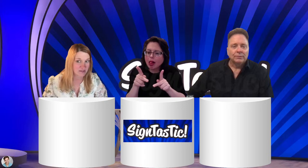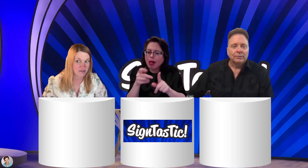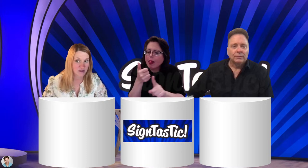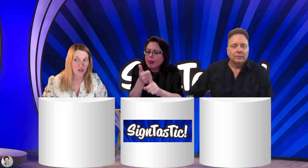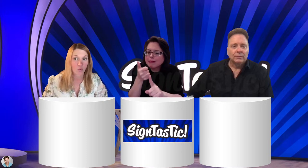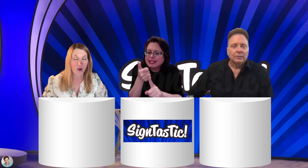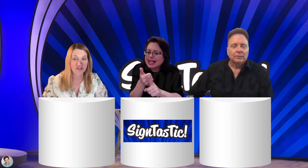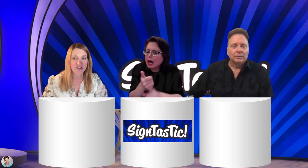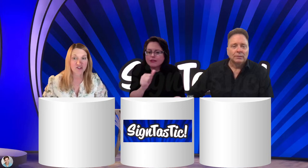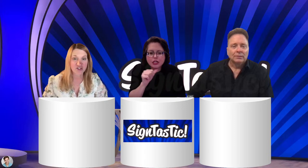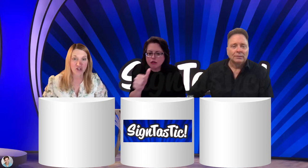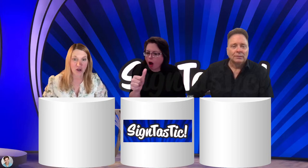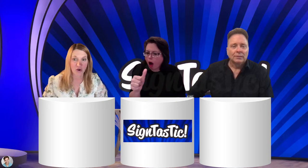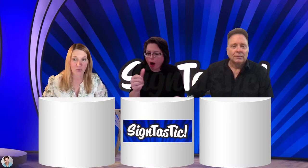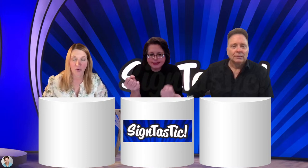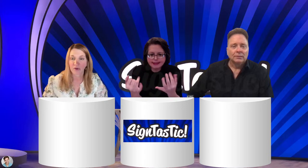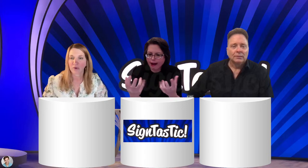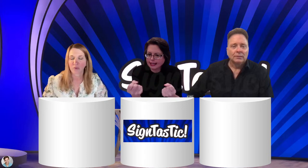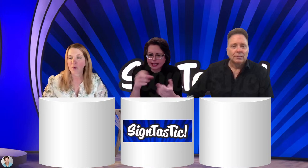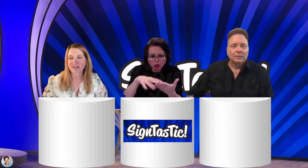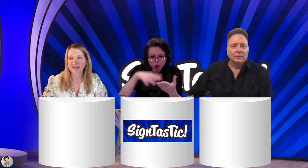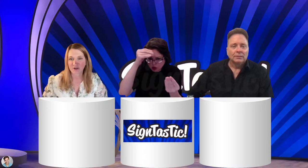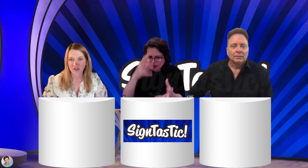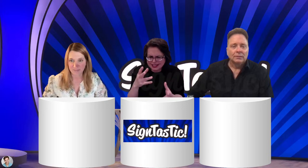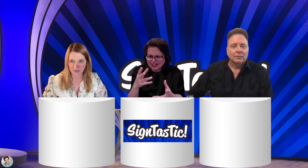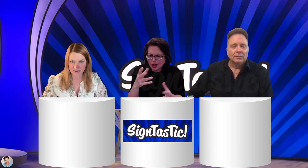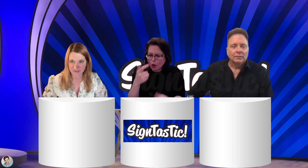watching the show? What's their experience?